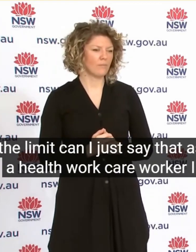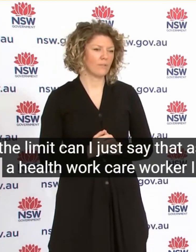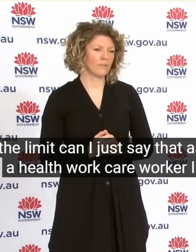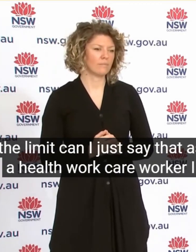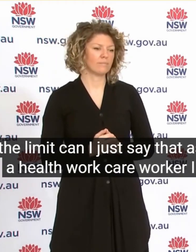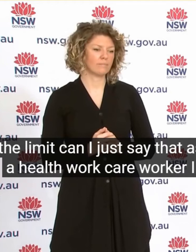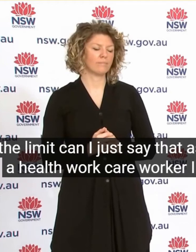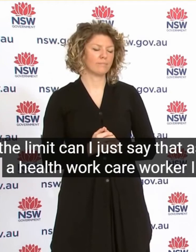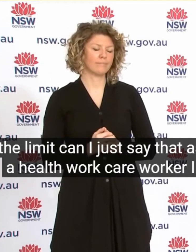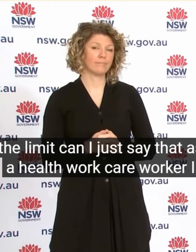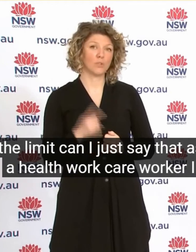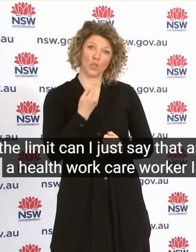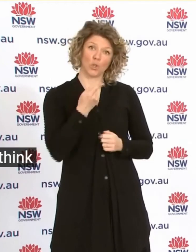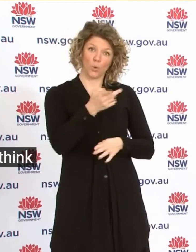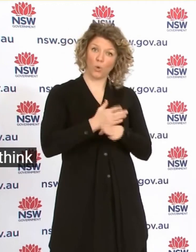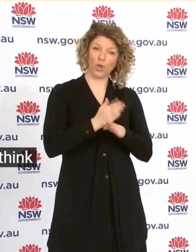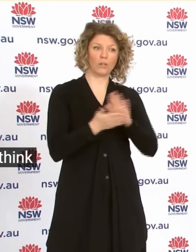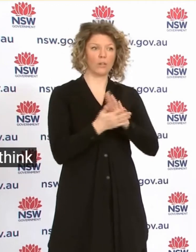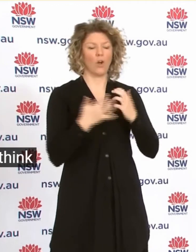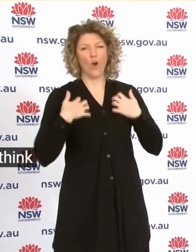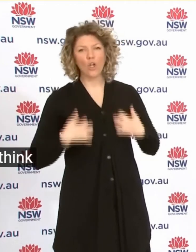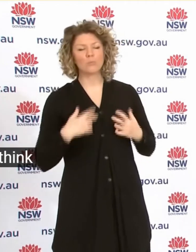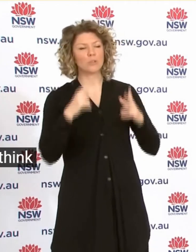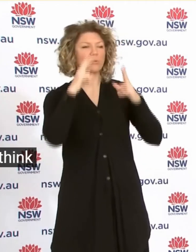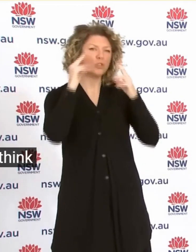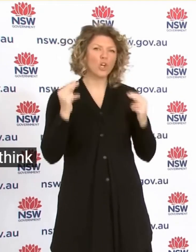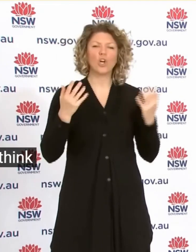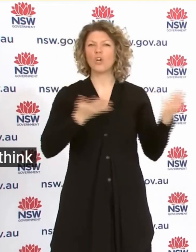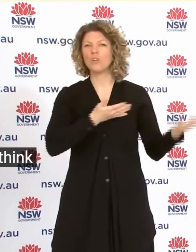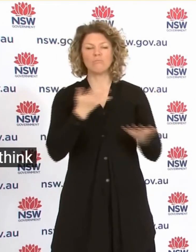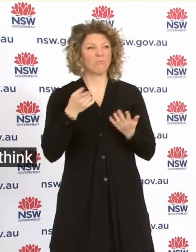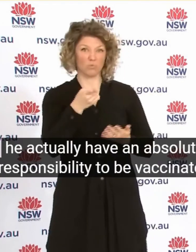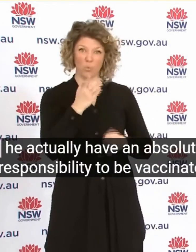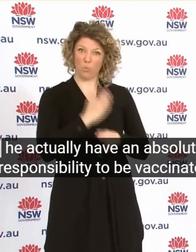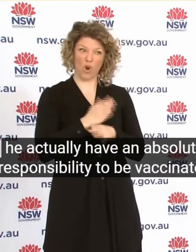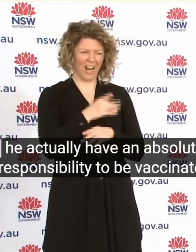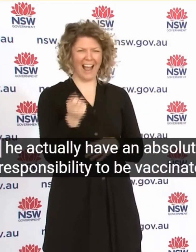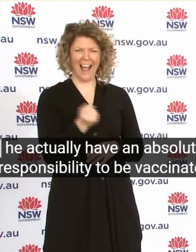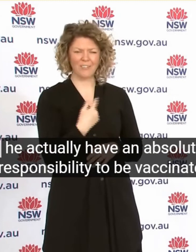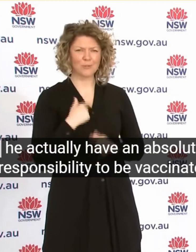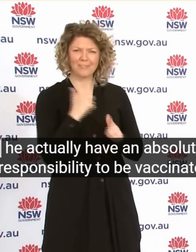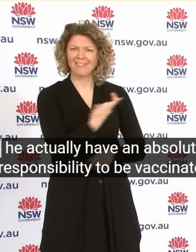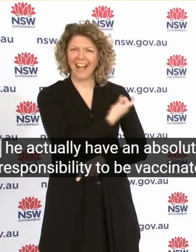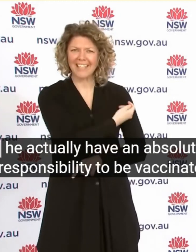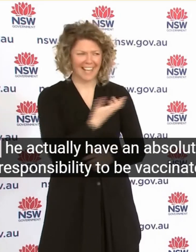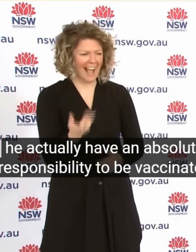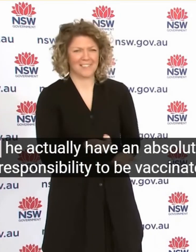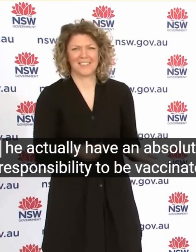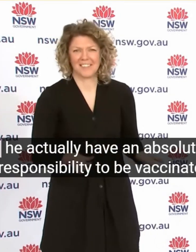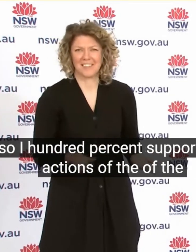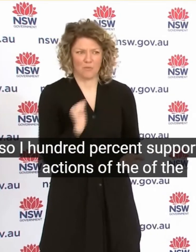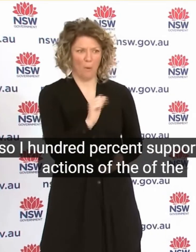Reported Overnight In Canberra Let's Return To The Media Conference In Sydney Support The Actions Of The Health Minister